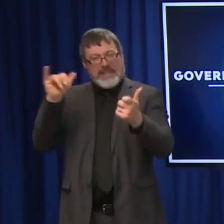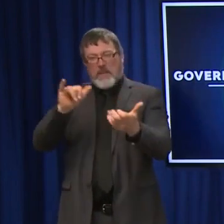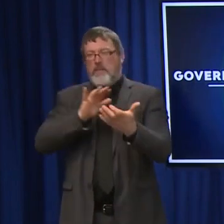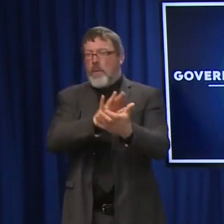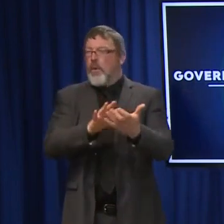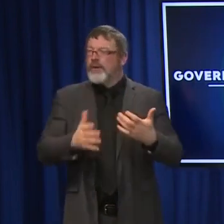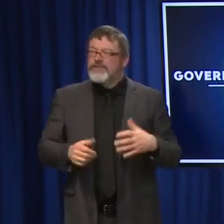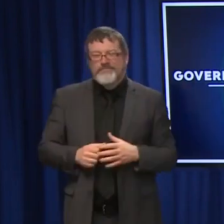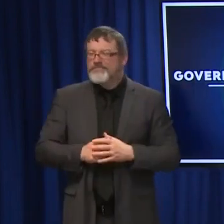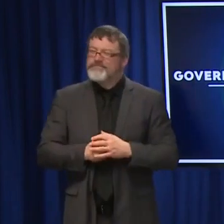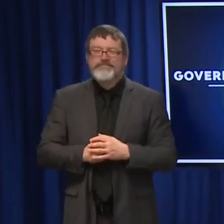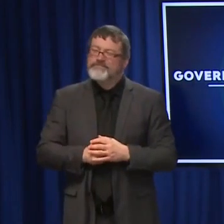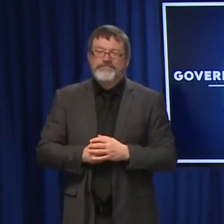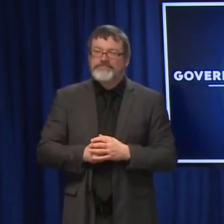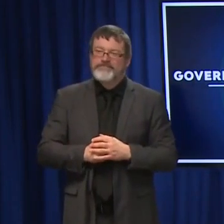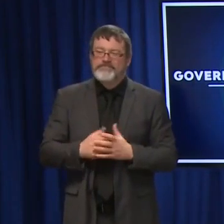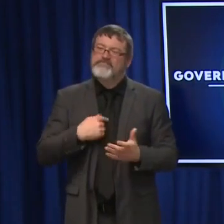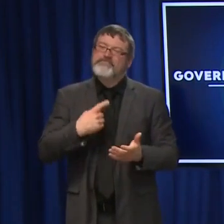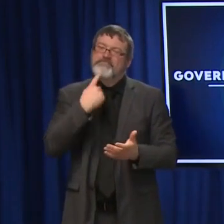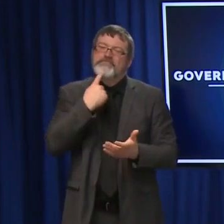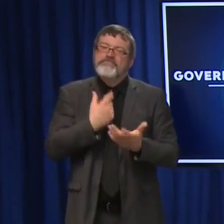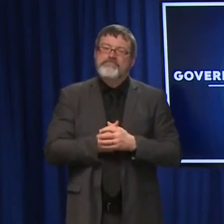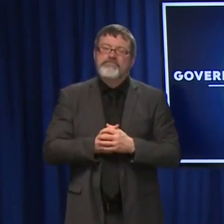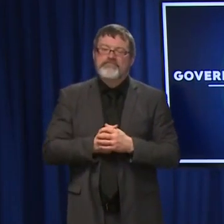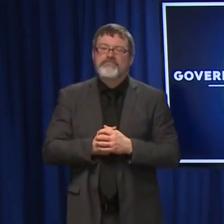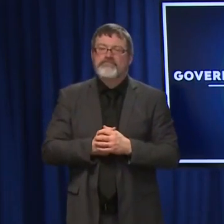approach to how to go about this.